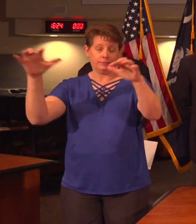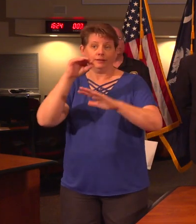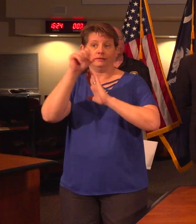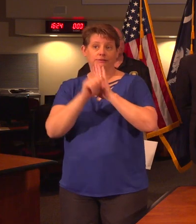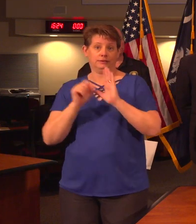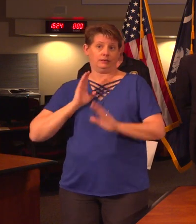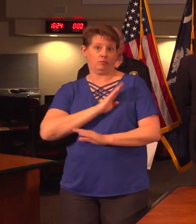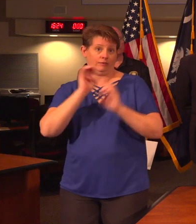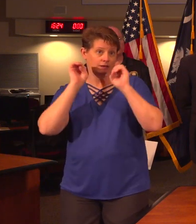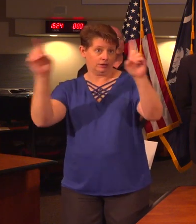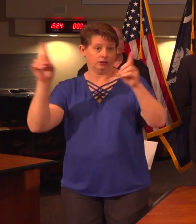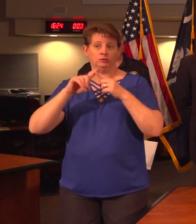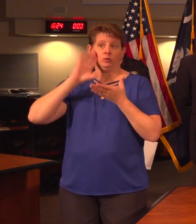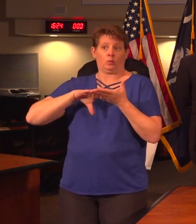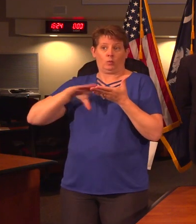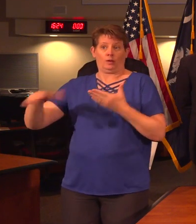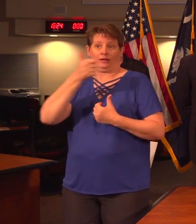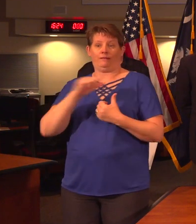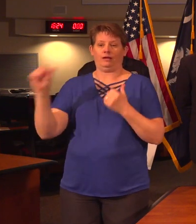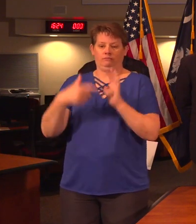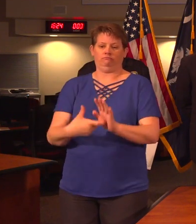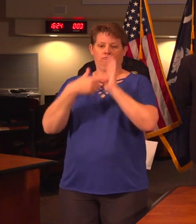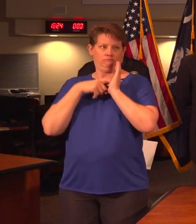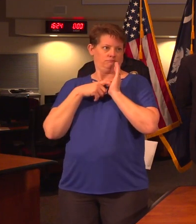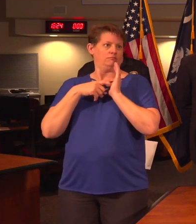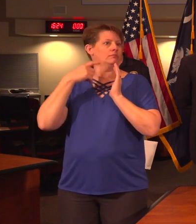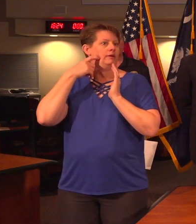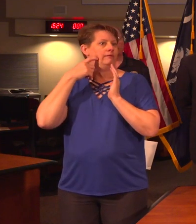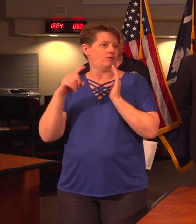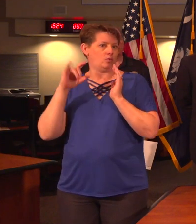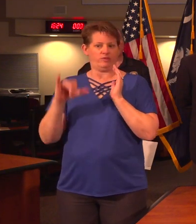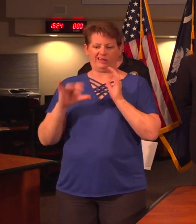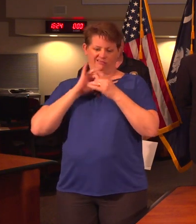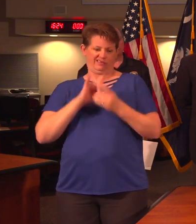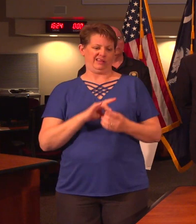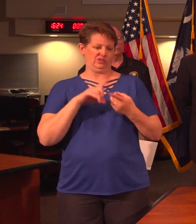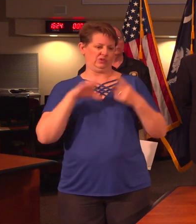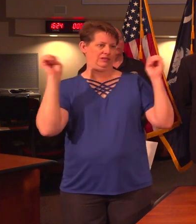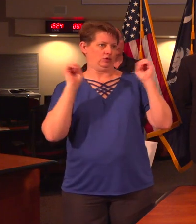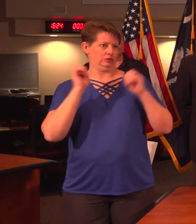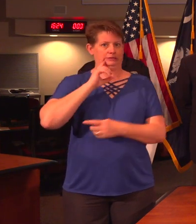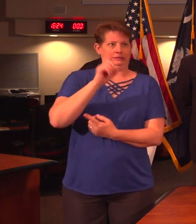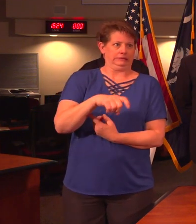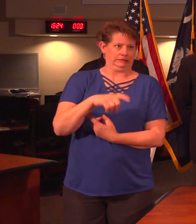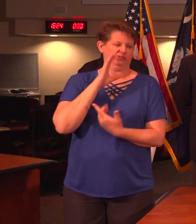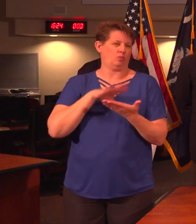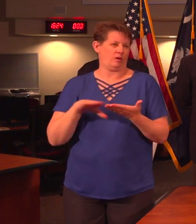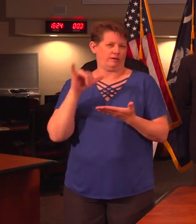Education to waive any statutory requirement and regulation as they relate to emergency needs.